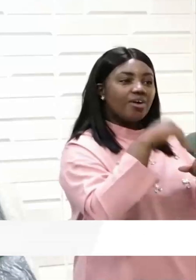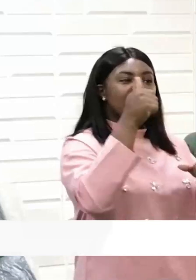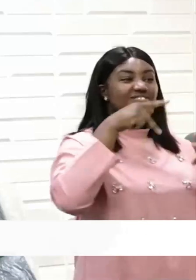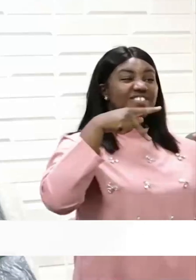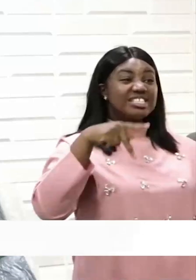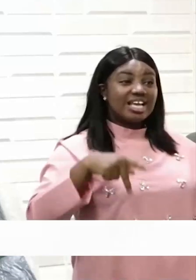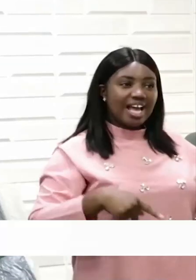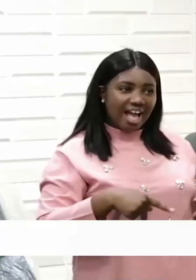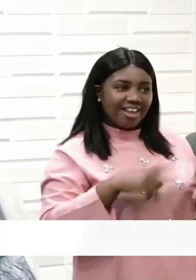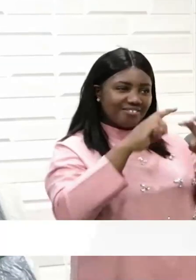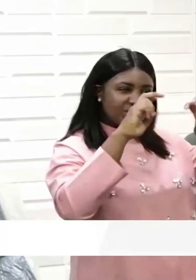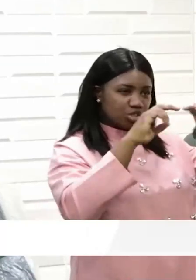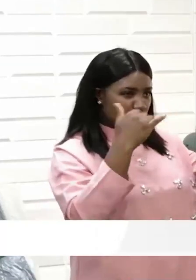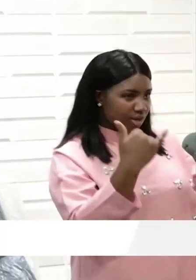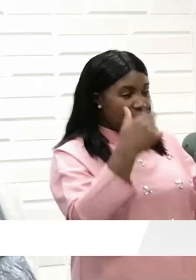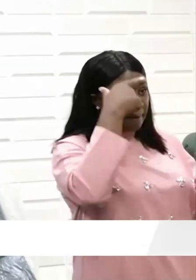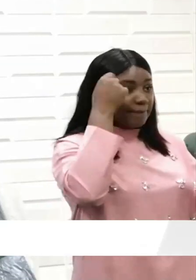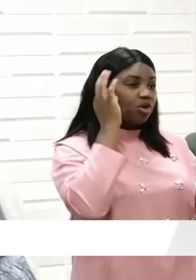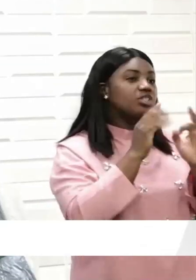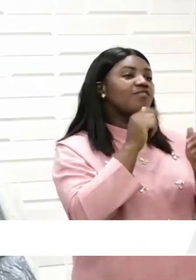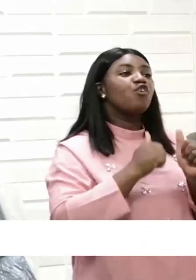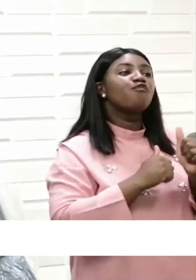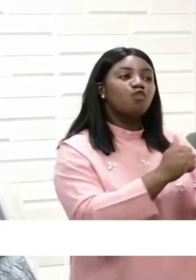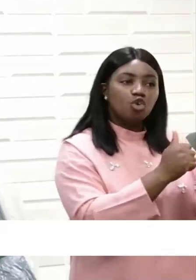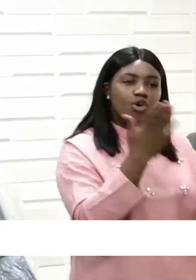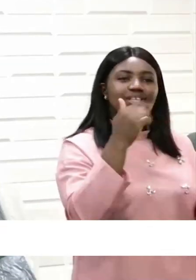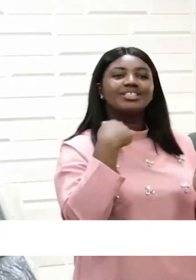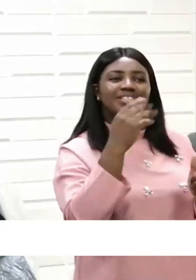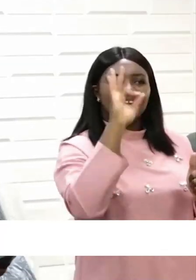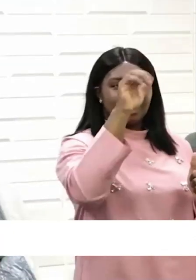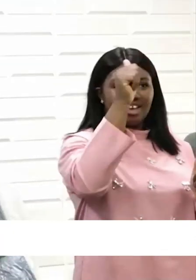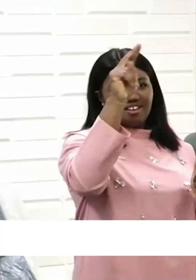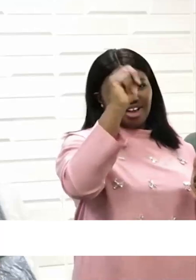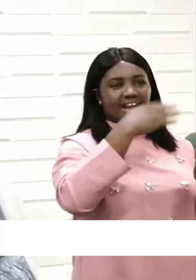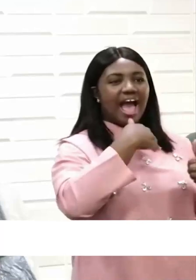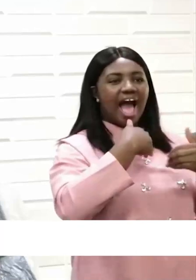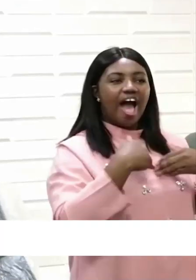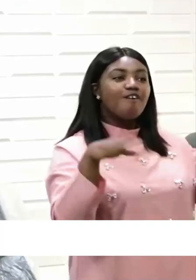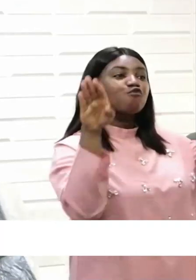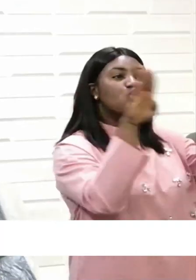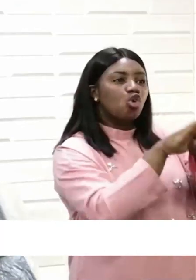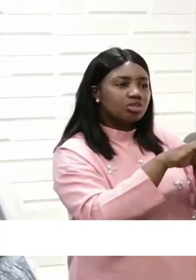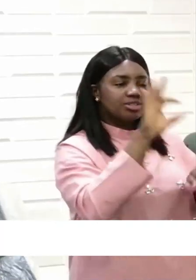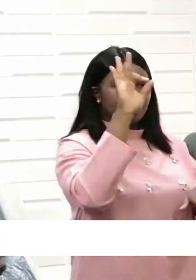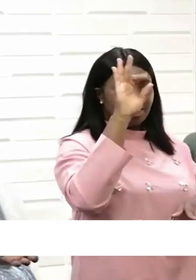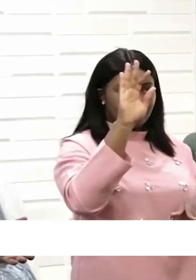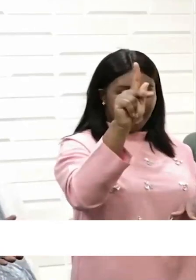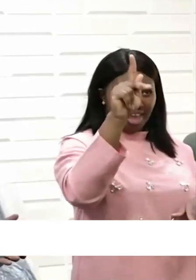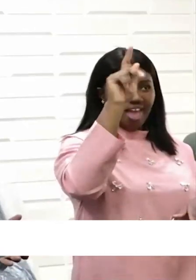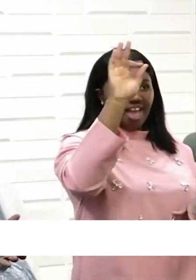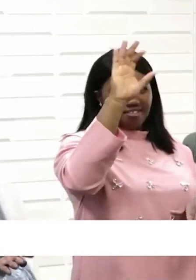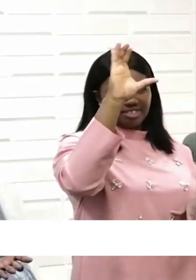to KFC. The